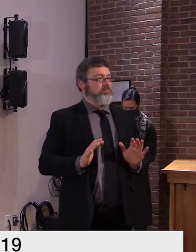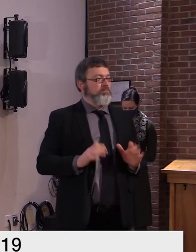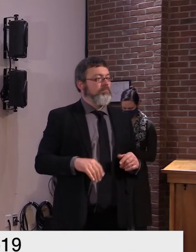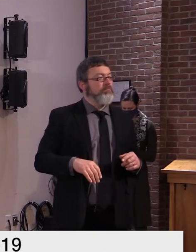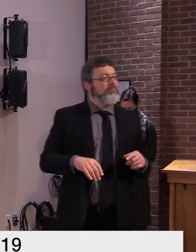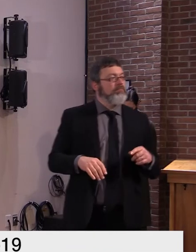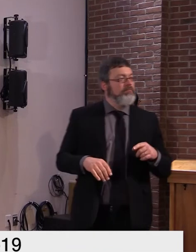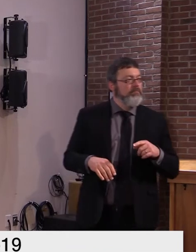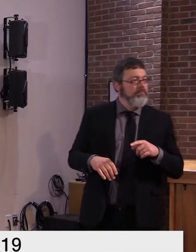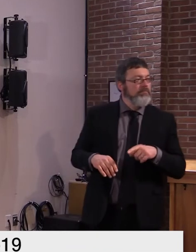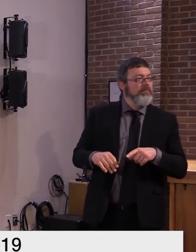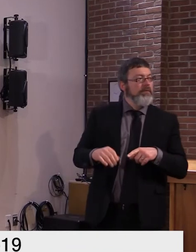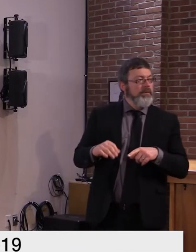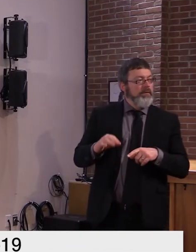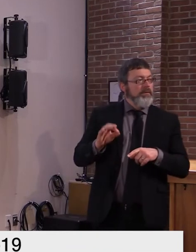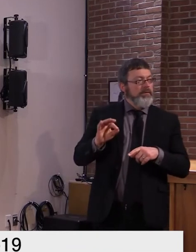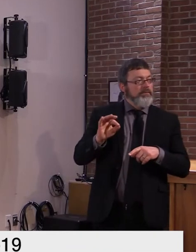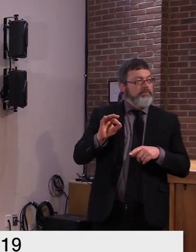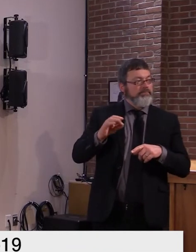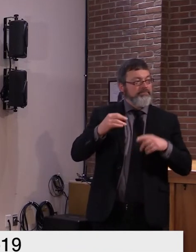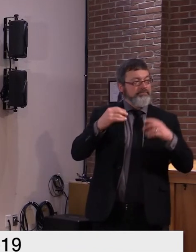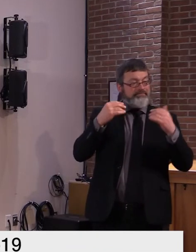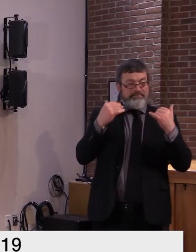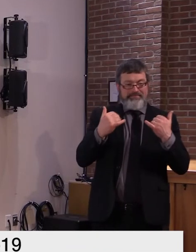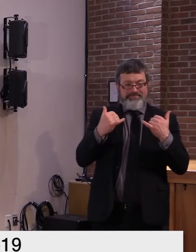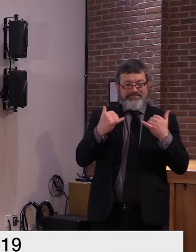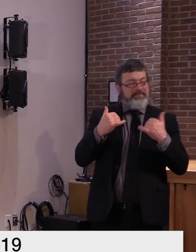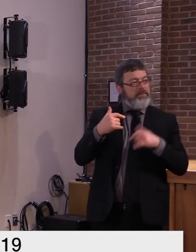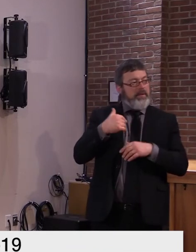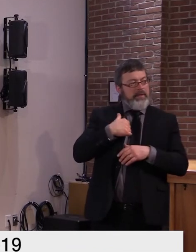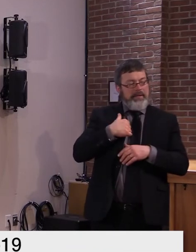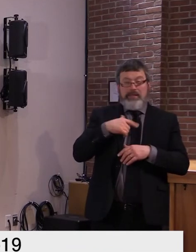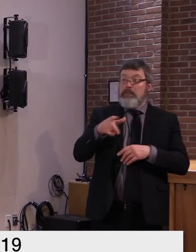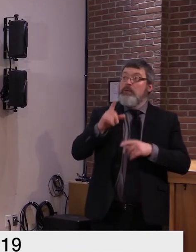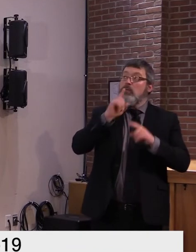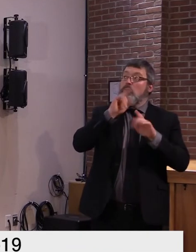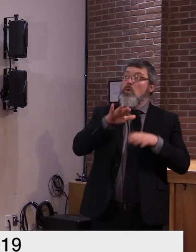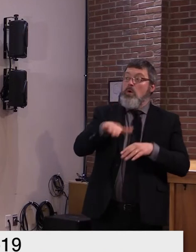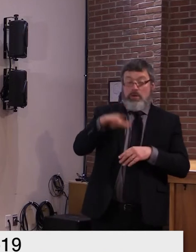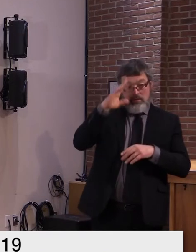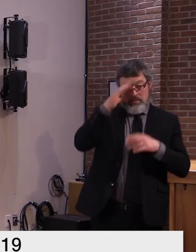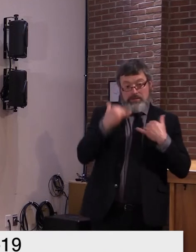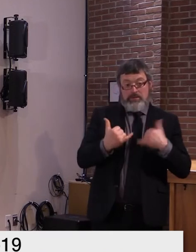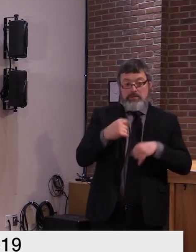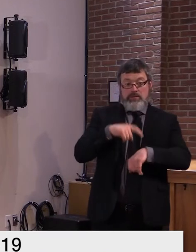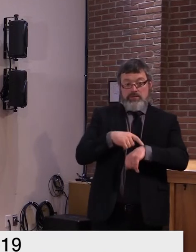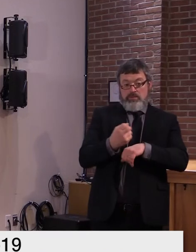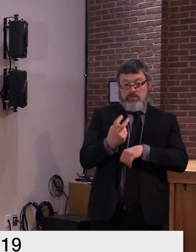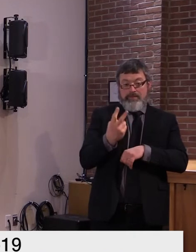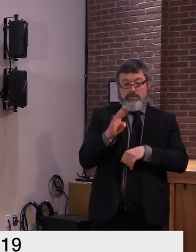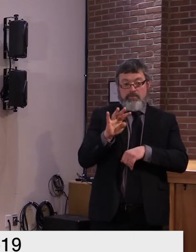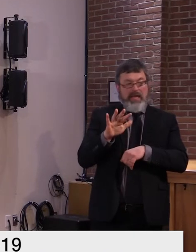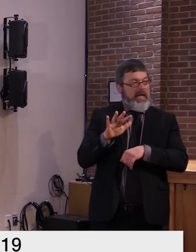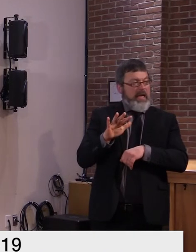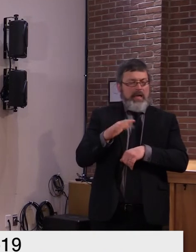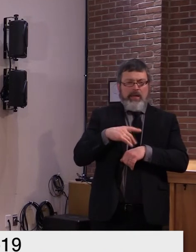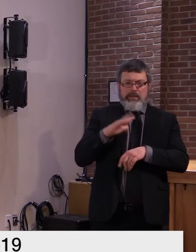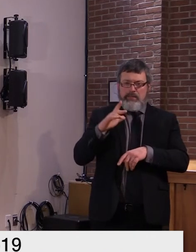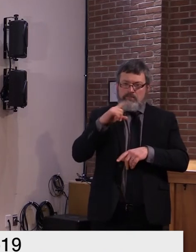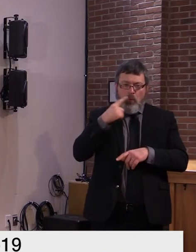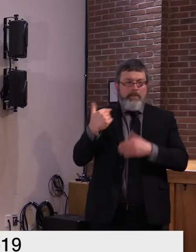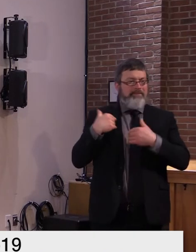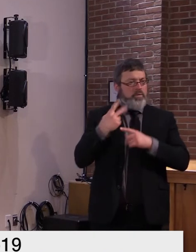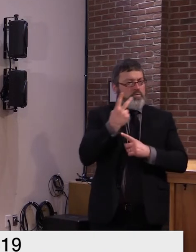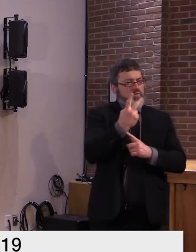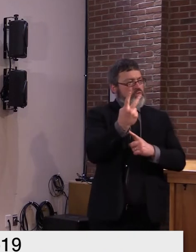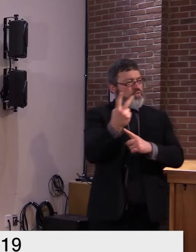help in keeping to the two one to two questions just a quick time check for reference it's 12 45 and there are still 11 left in the